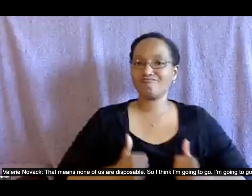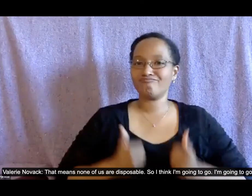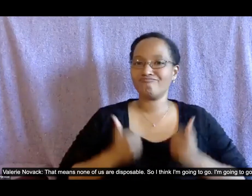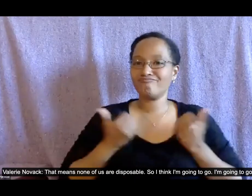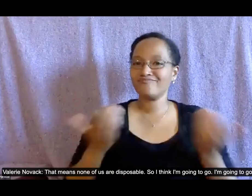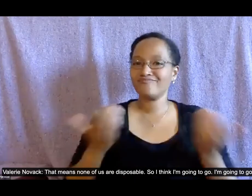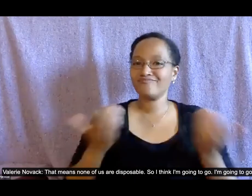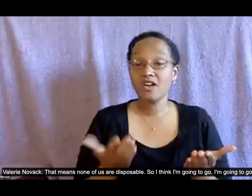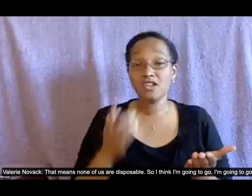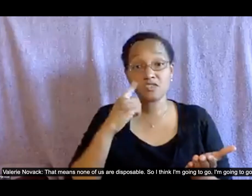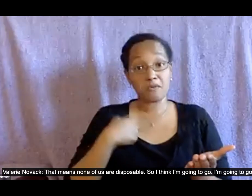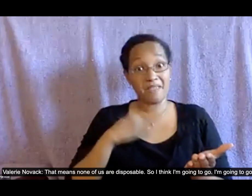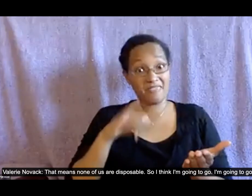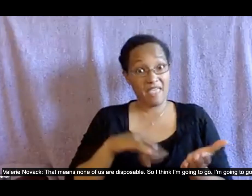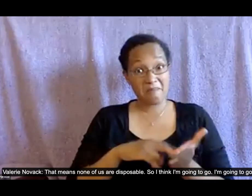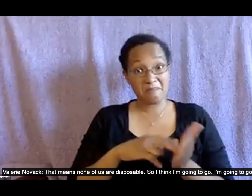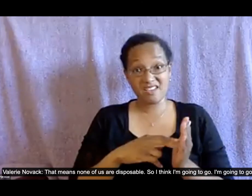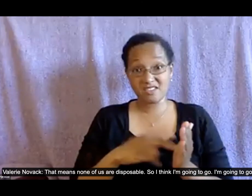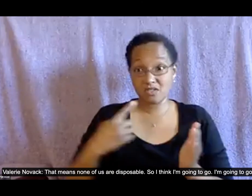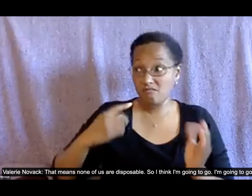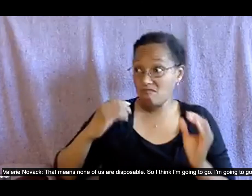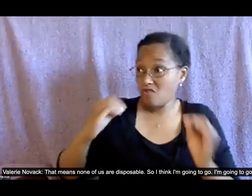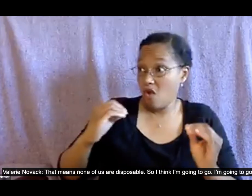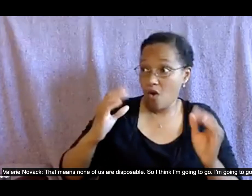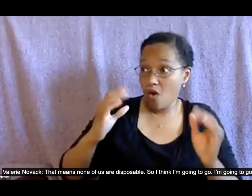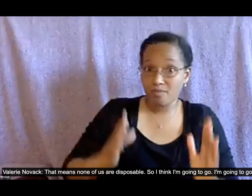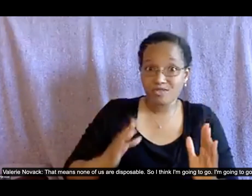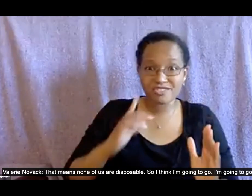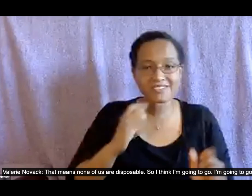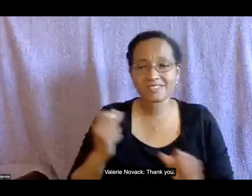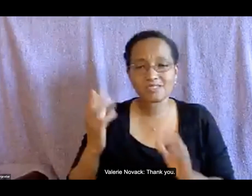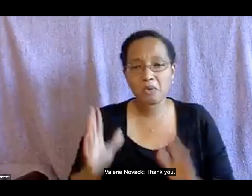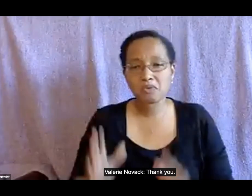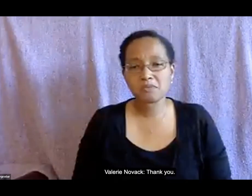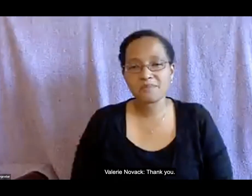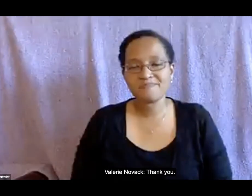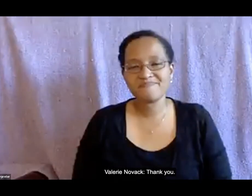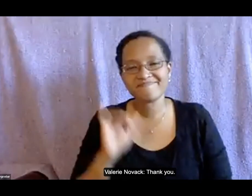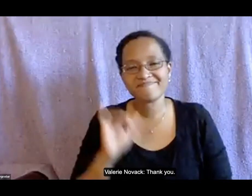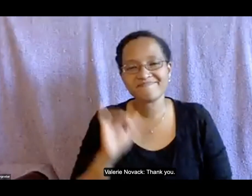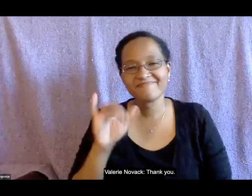us are disposable so i think i'm going to go i'm going to go with that thank you